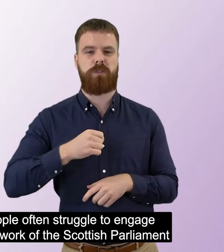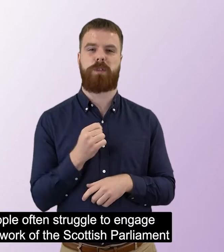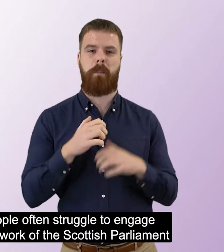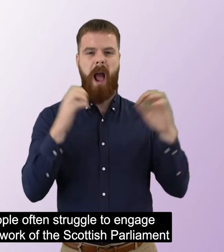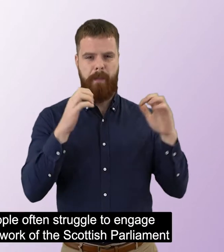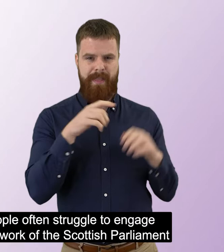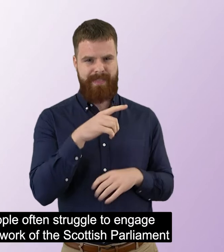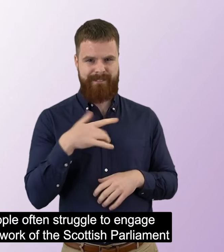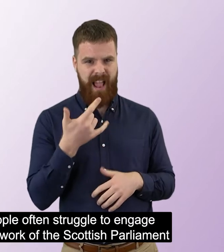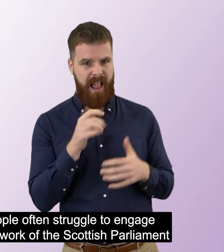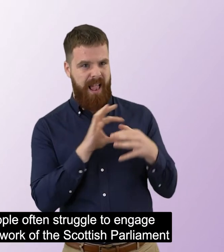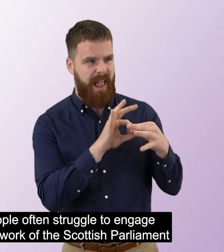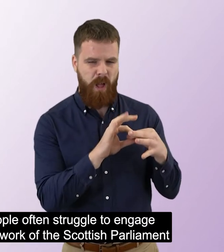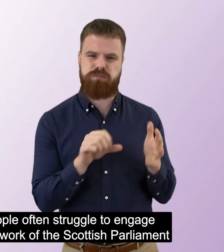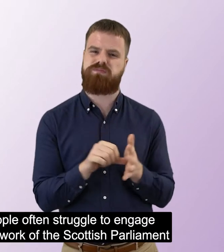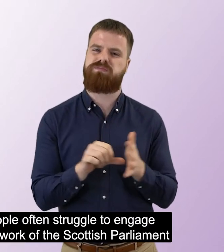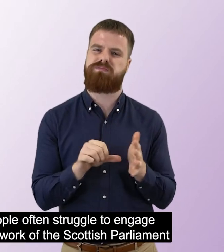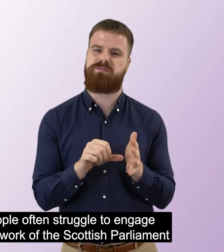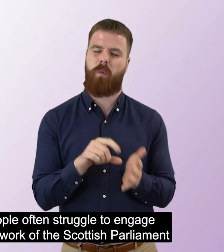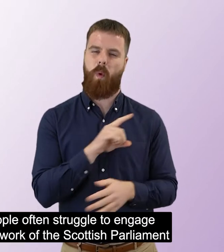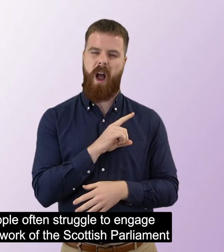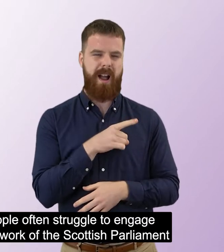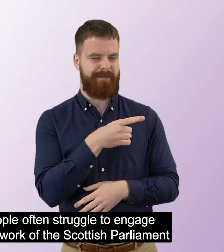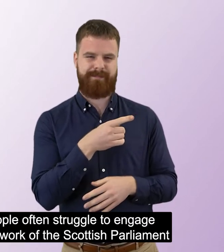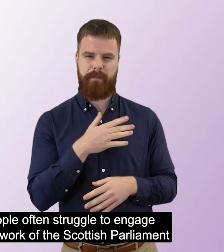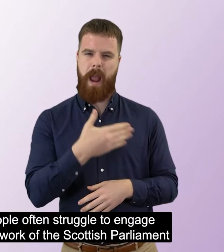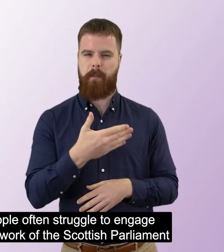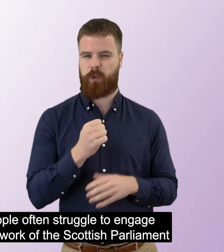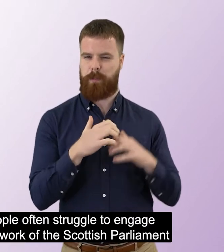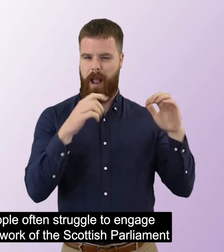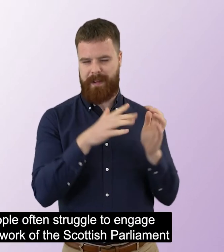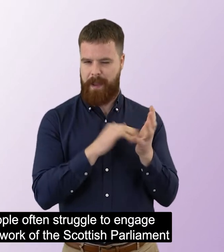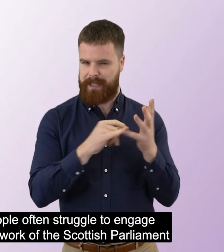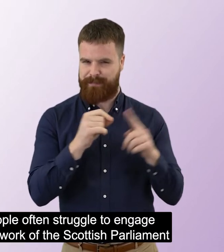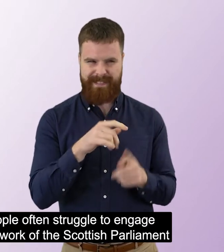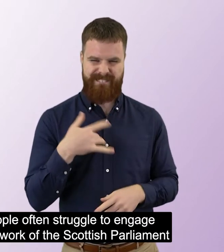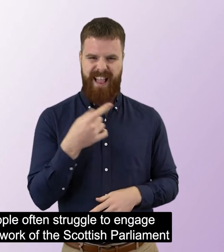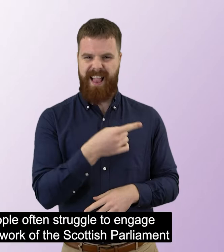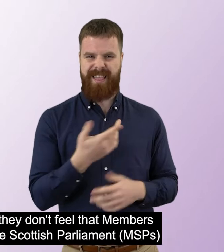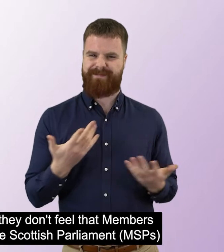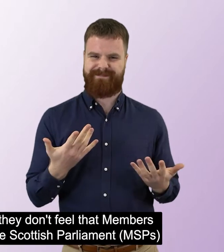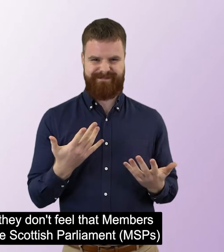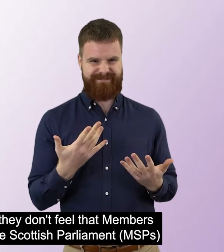People often struggle to engage in the work of the Scottish Parliament as they don't feel that members of the Scottish Parliament